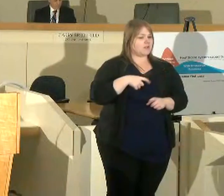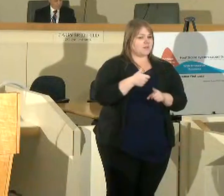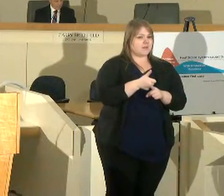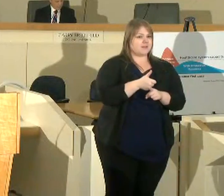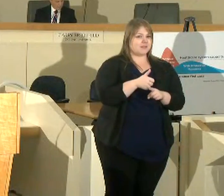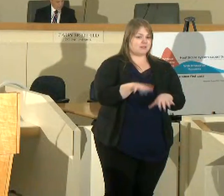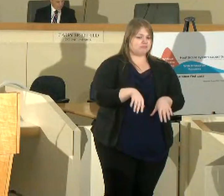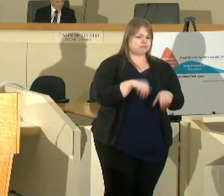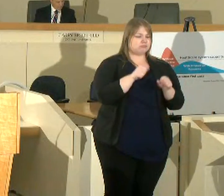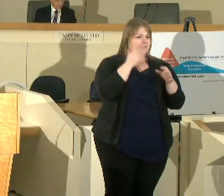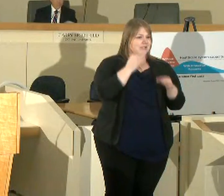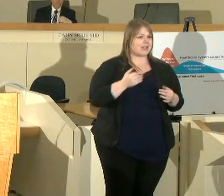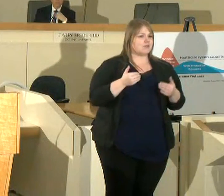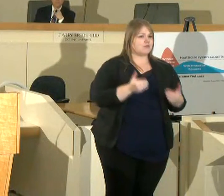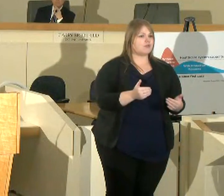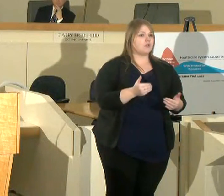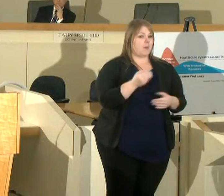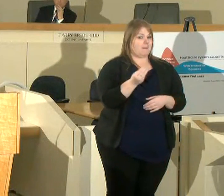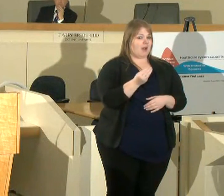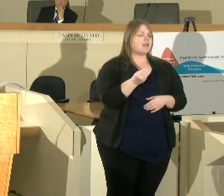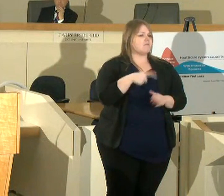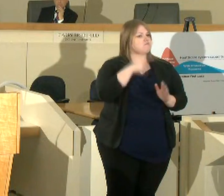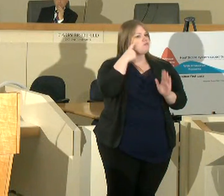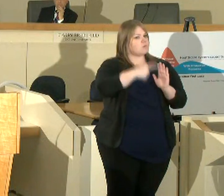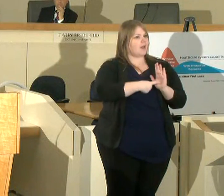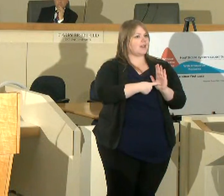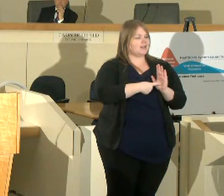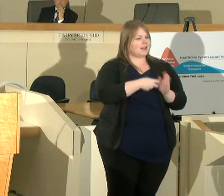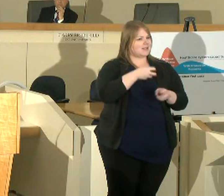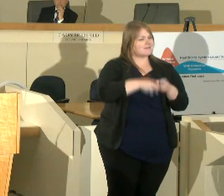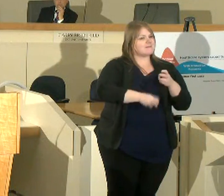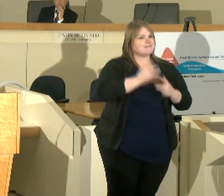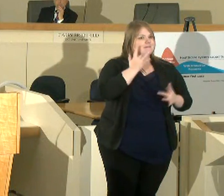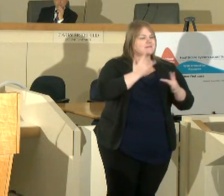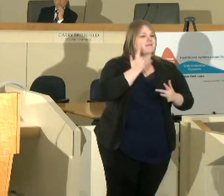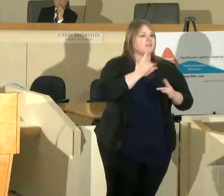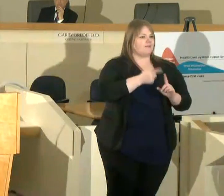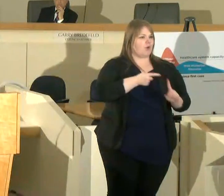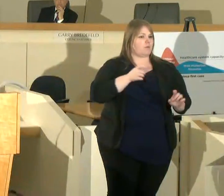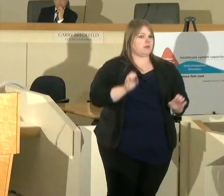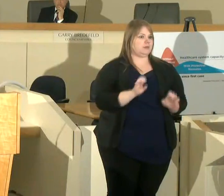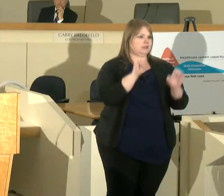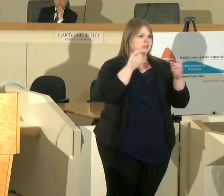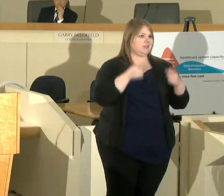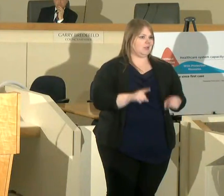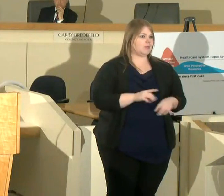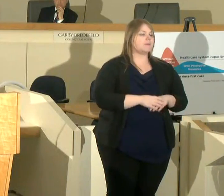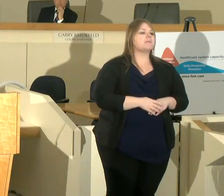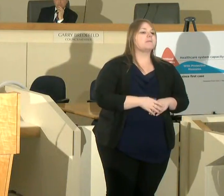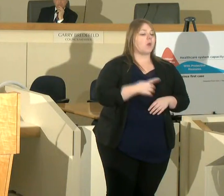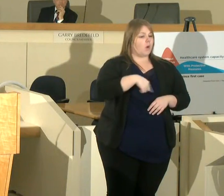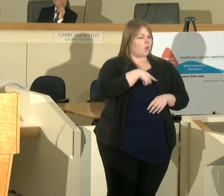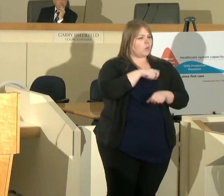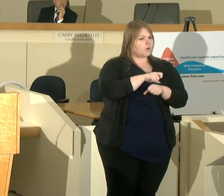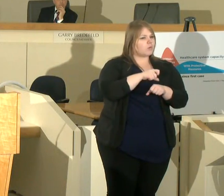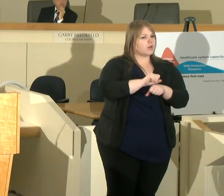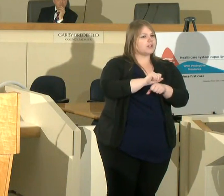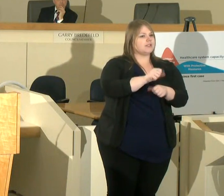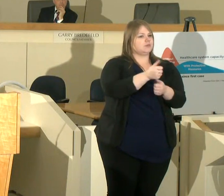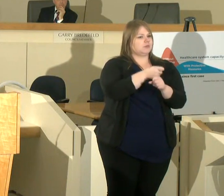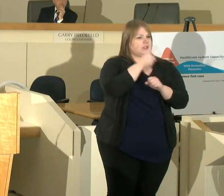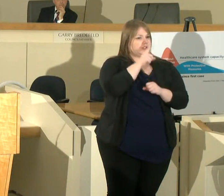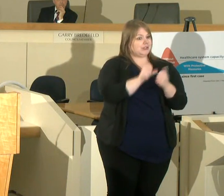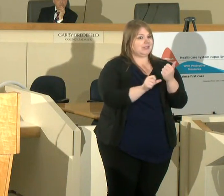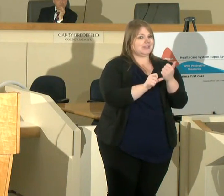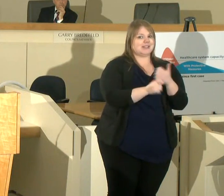on monday recognized the hardships triggered by this emergency and we are working to make sure that assistance is available